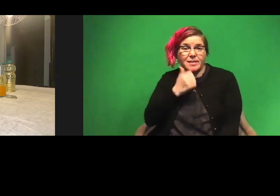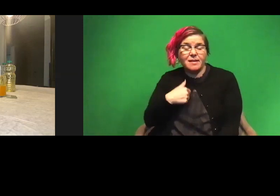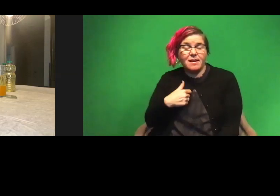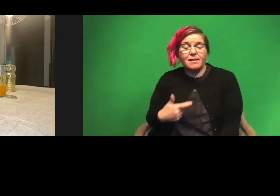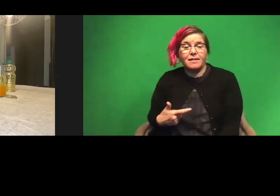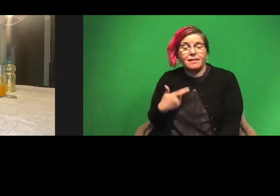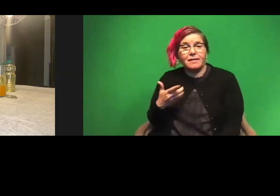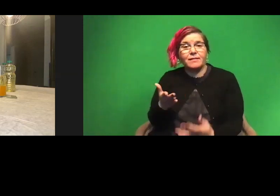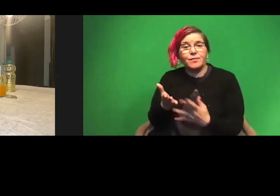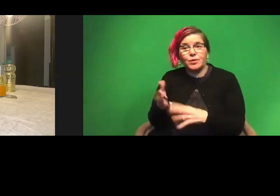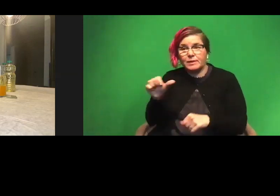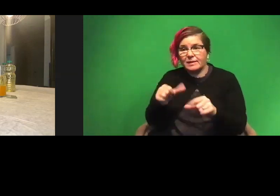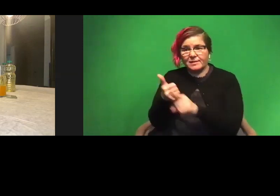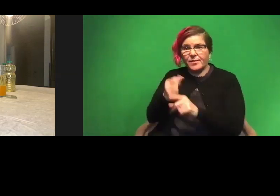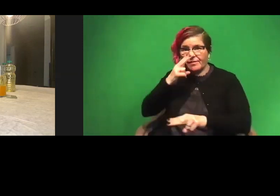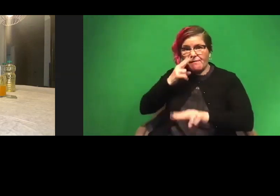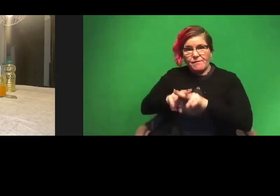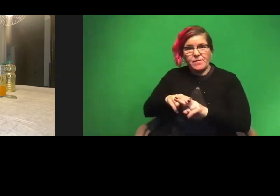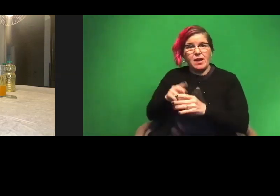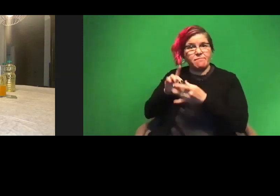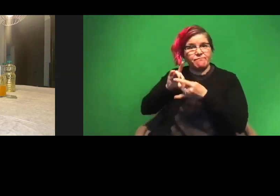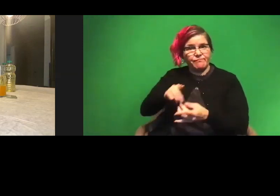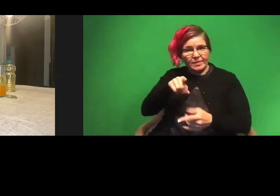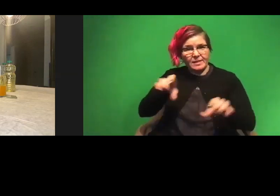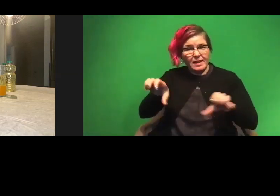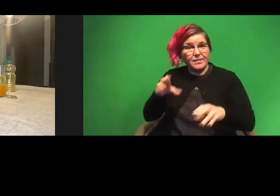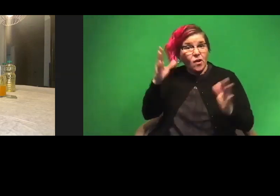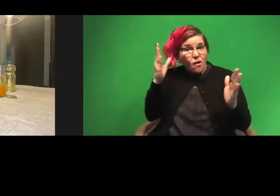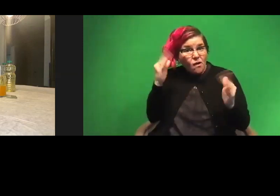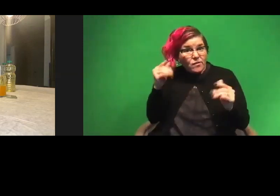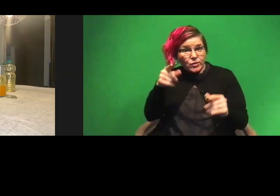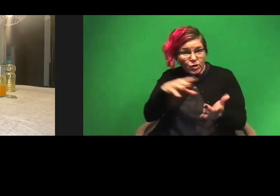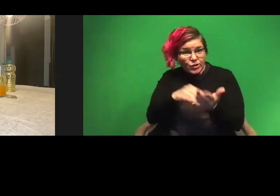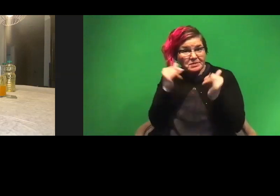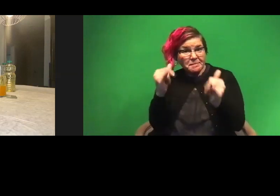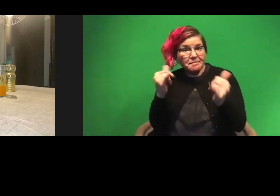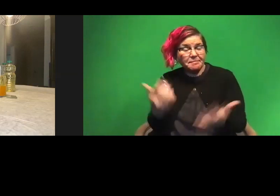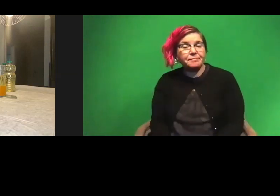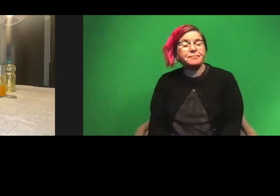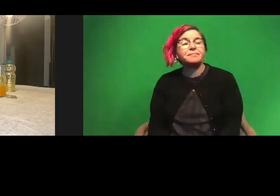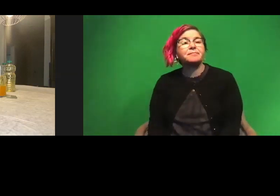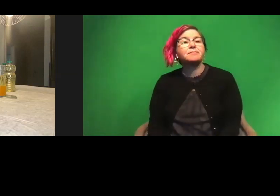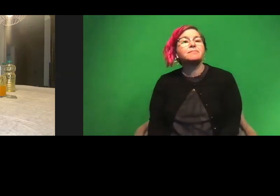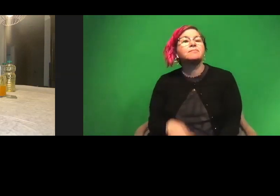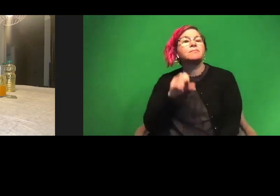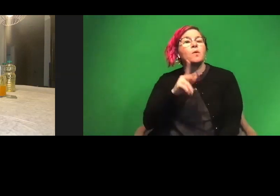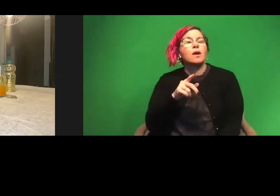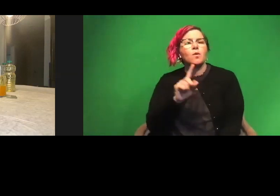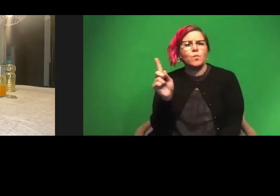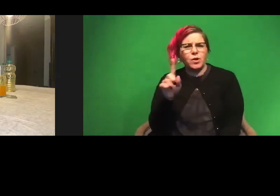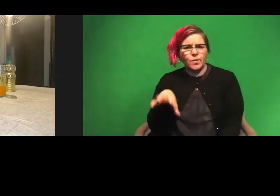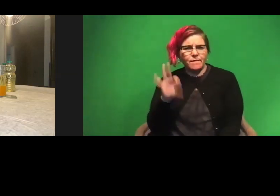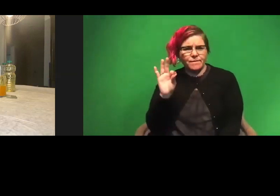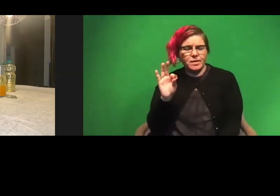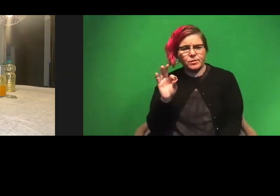science being fun because of these activities. So hopefully you can learn that as well. Great. Um, okay. So where can we find